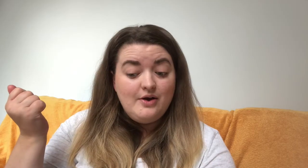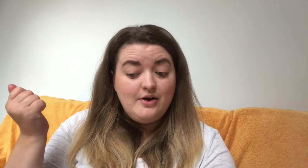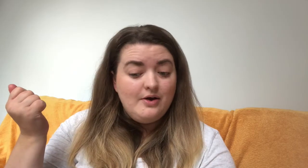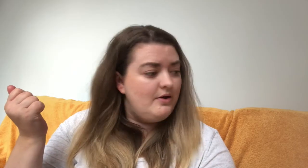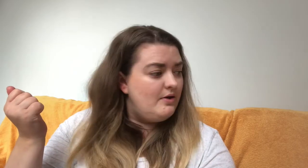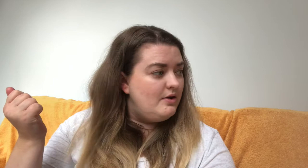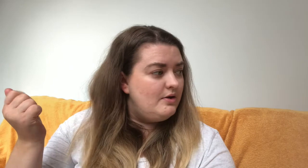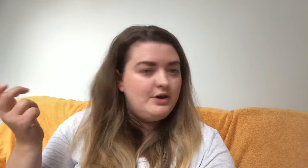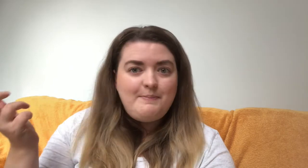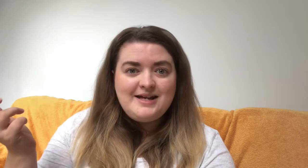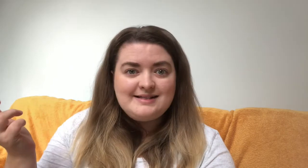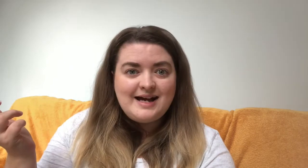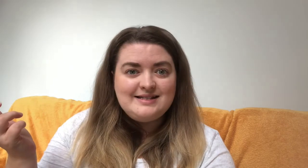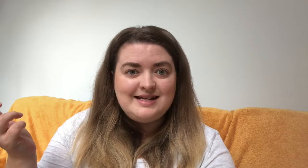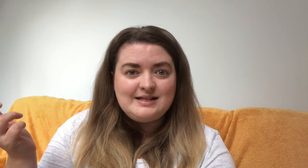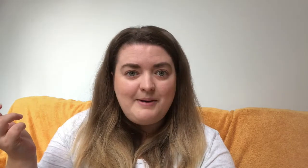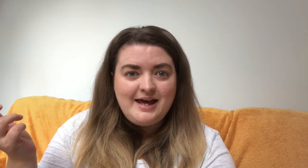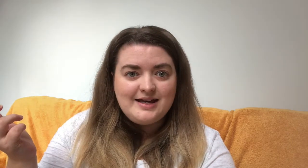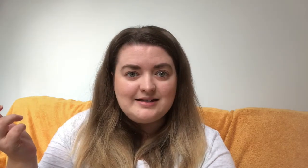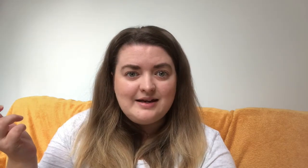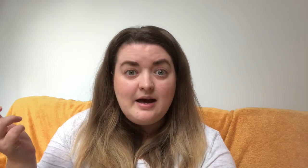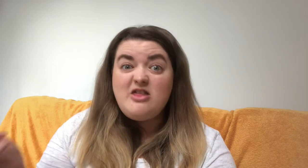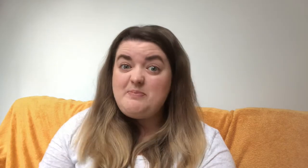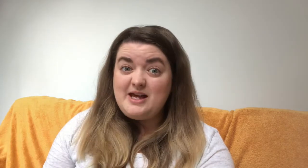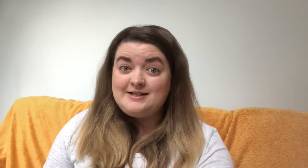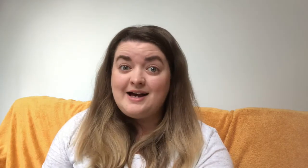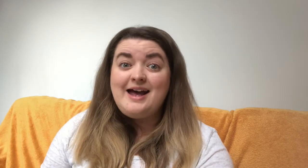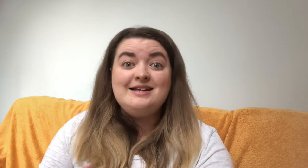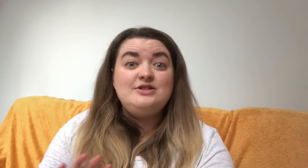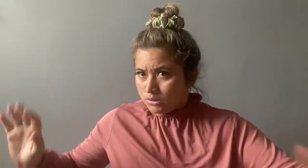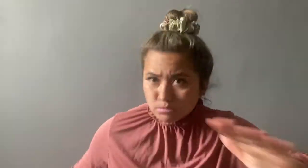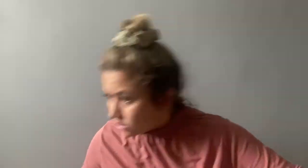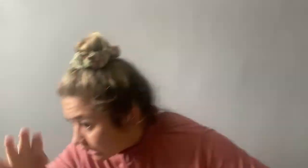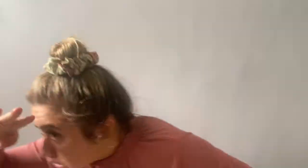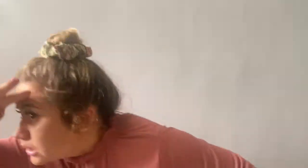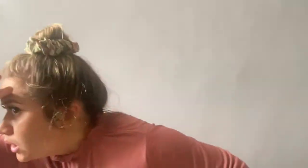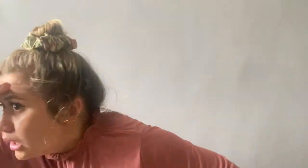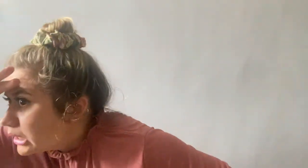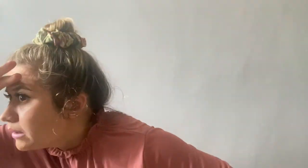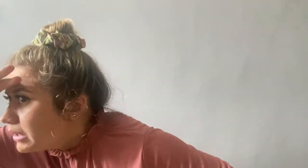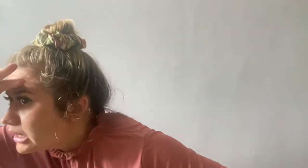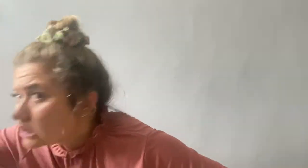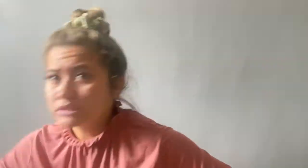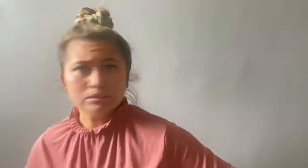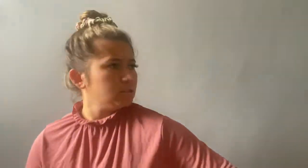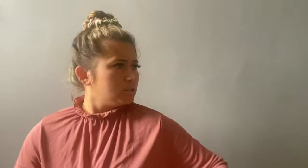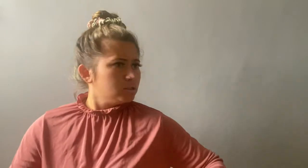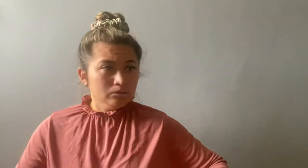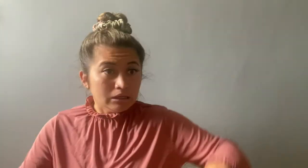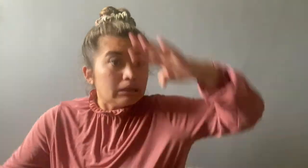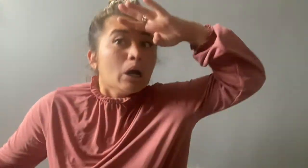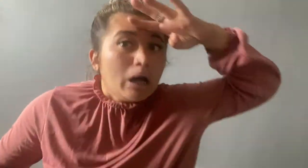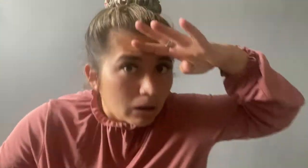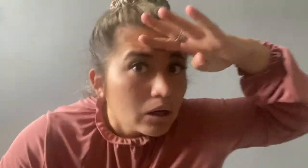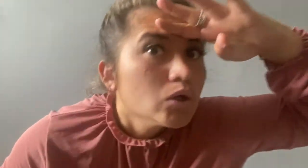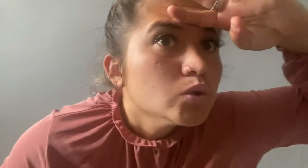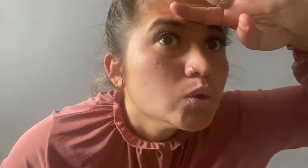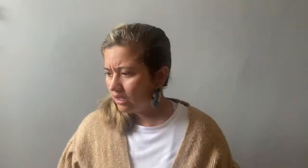the pizza has disappeared. The pizza is nowhere to be seen. The leaders all